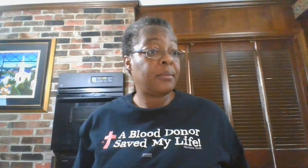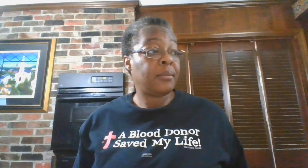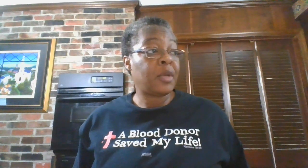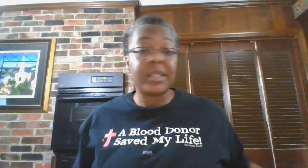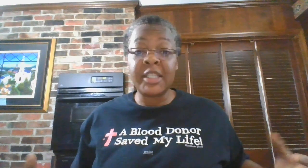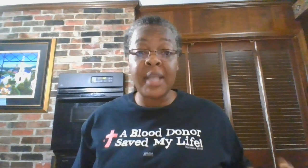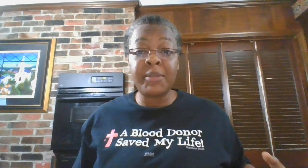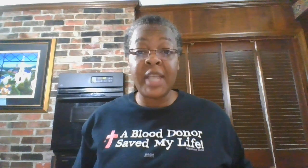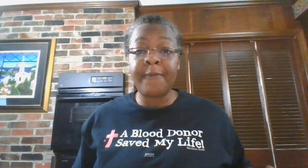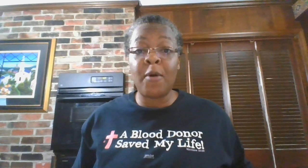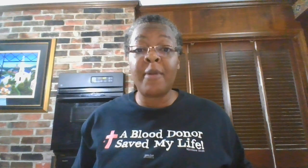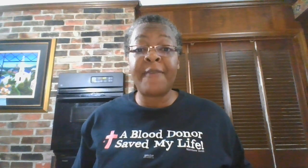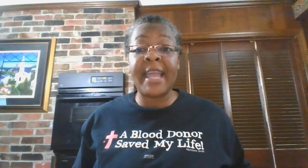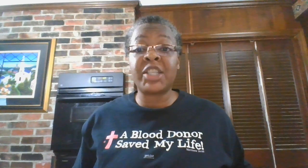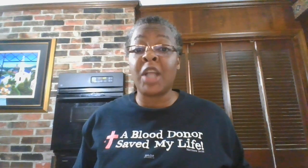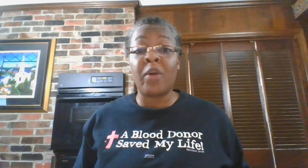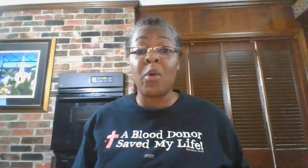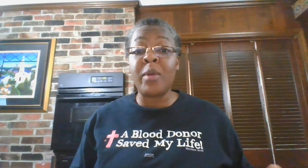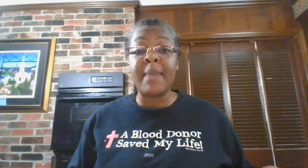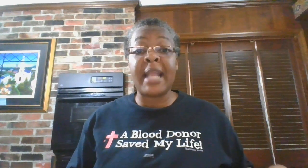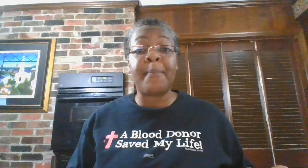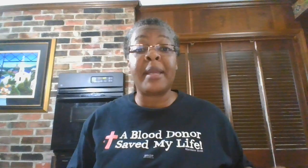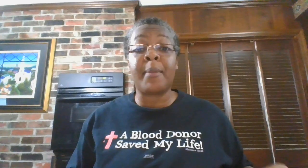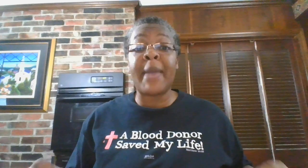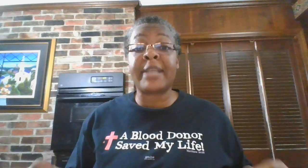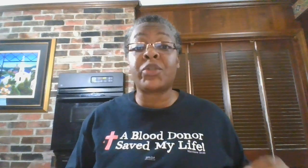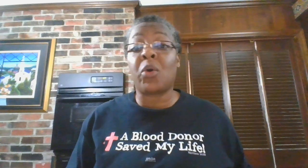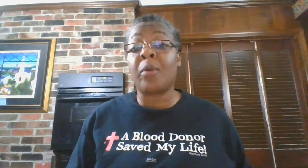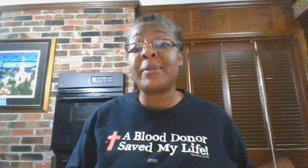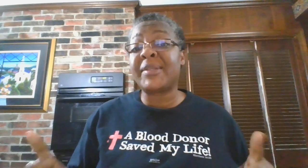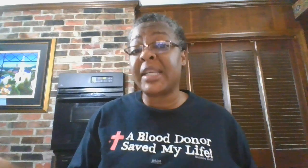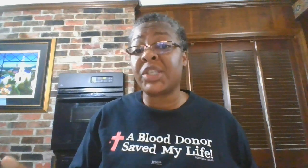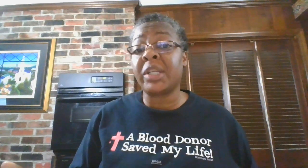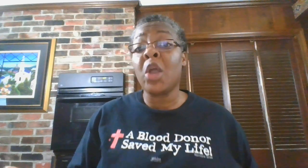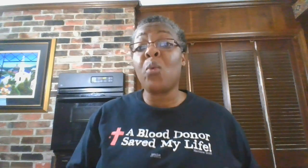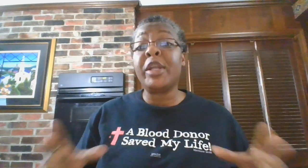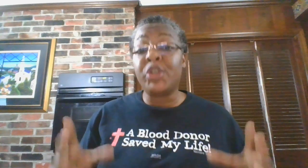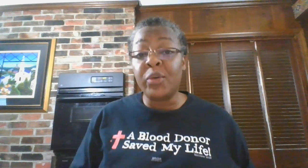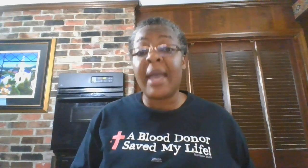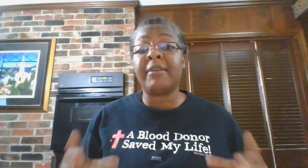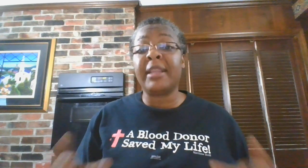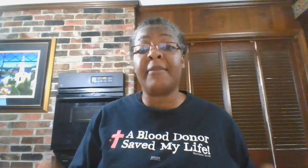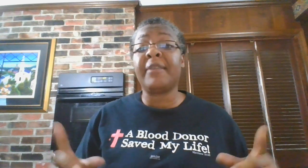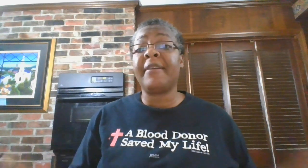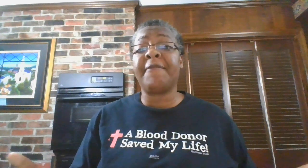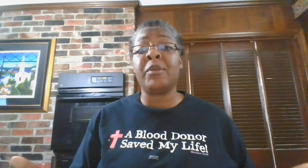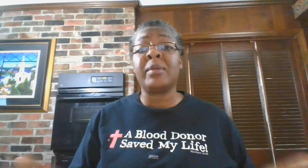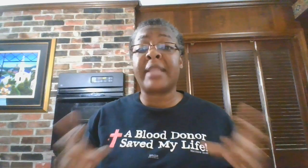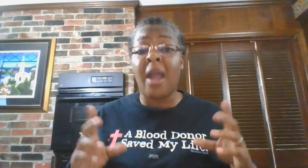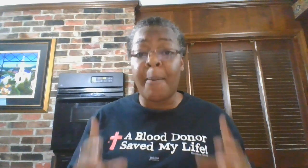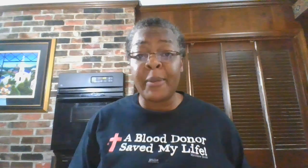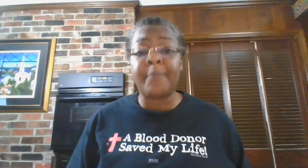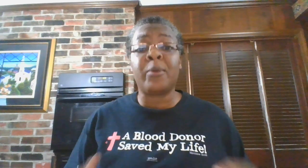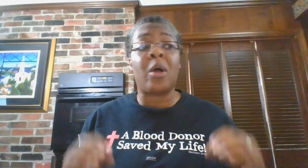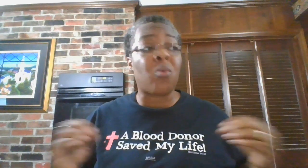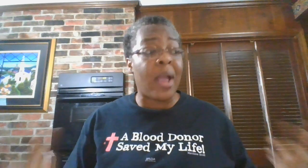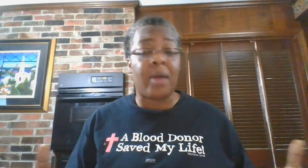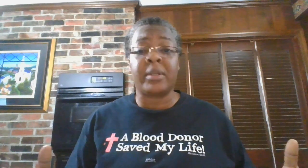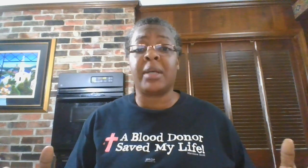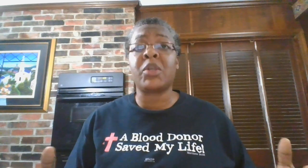Because in some shape, form or fashion, although we may not be in a pastoral position, we do have a level of influence. There are people around us